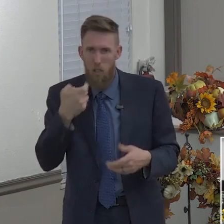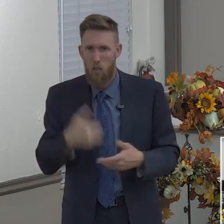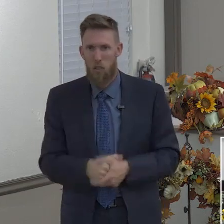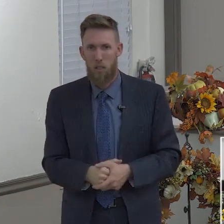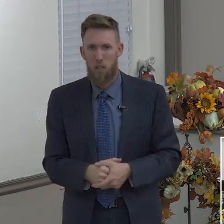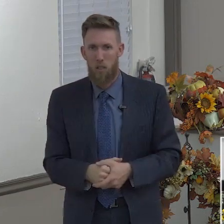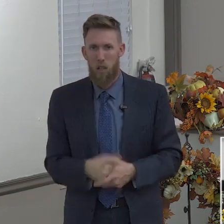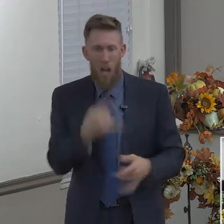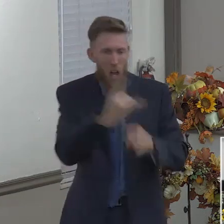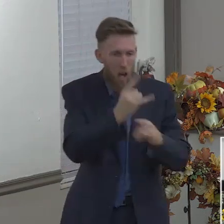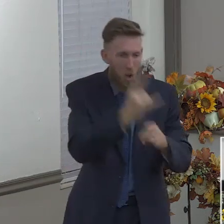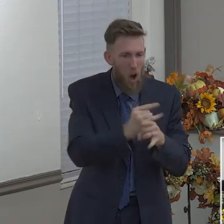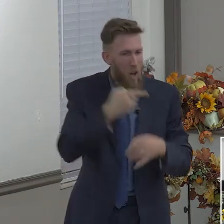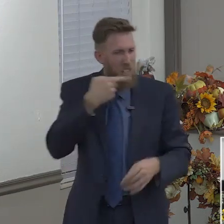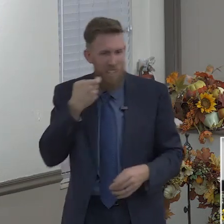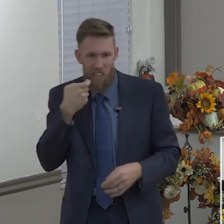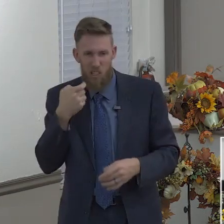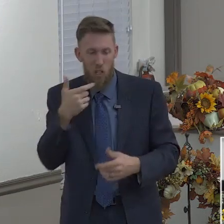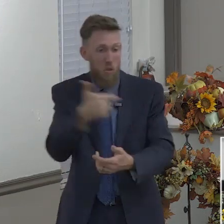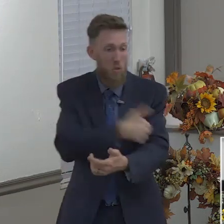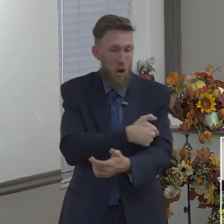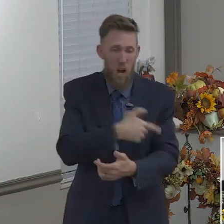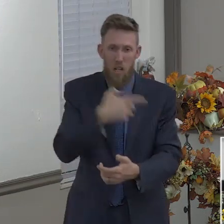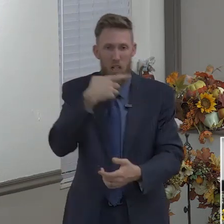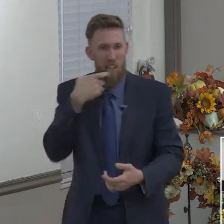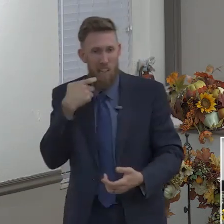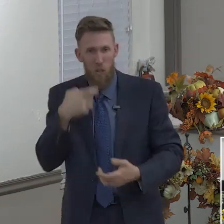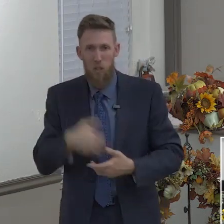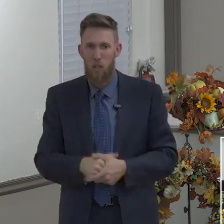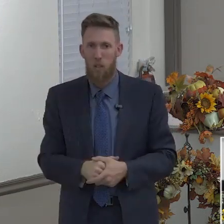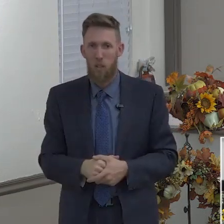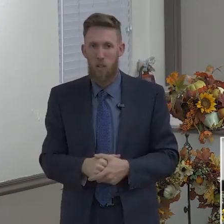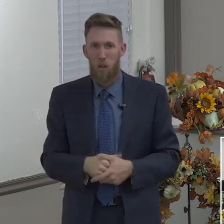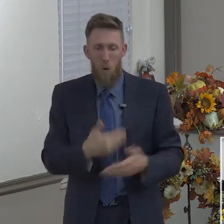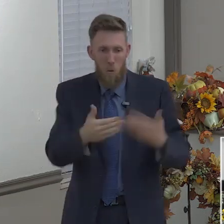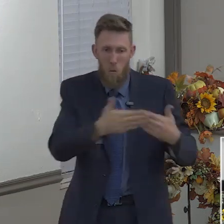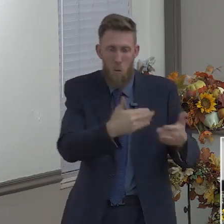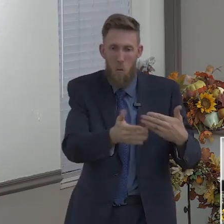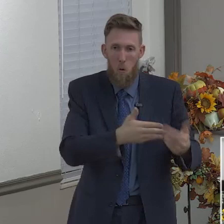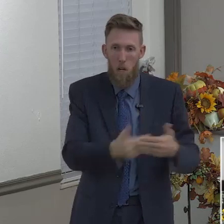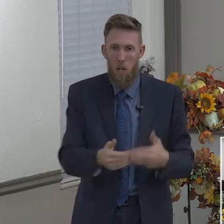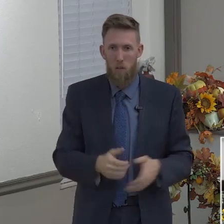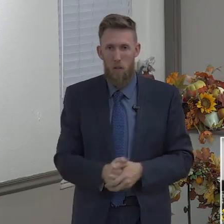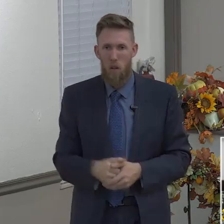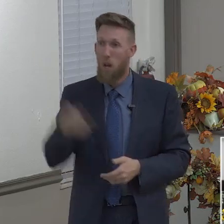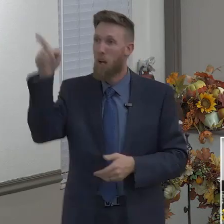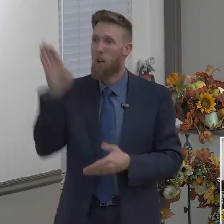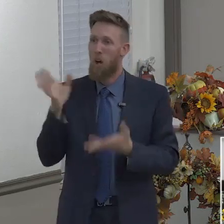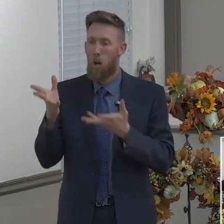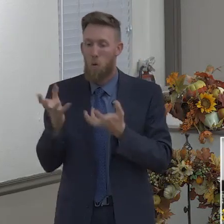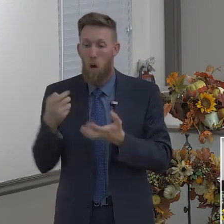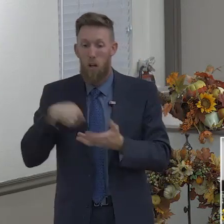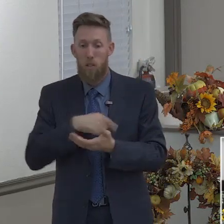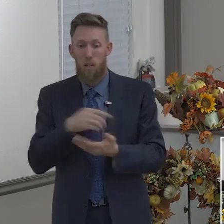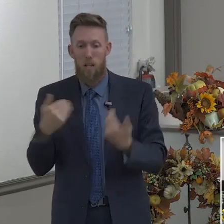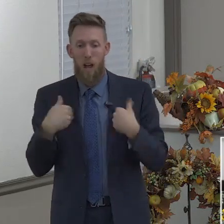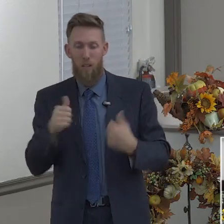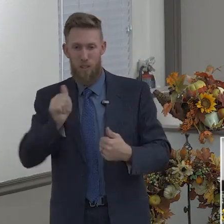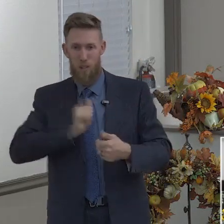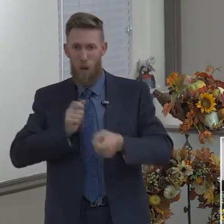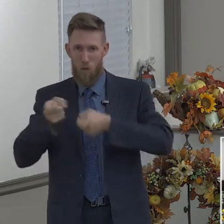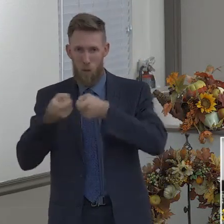But God says He wants us to have temperance, to have this moderation and self-restraint. Next is patience.